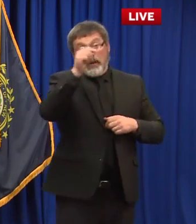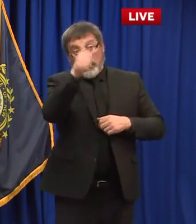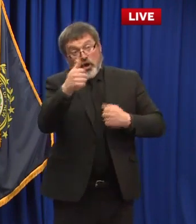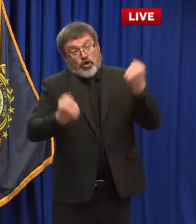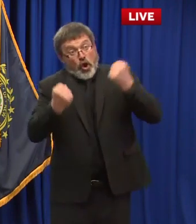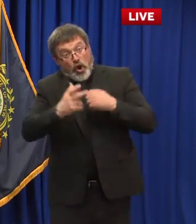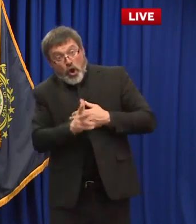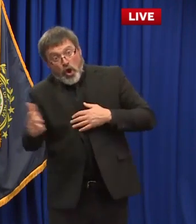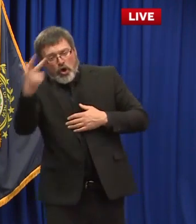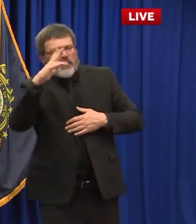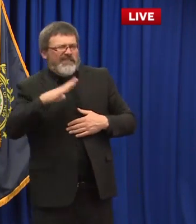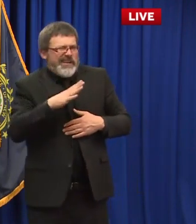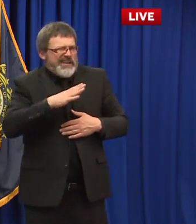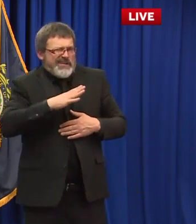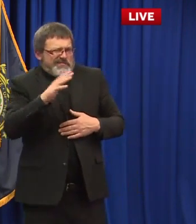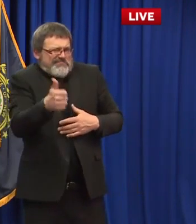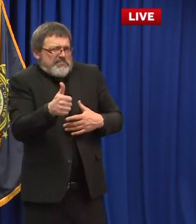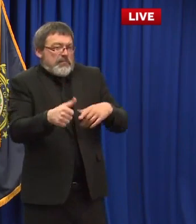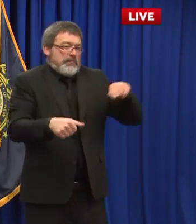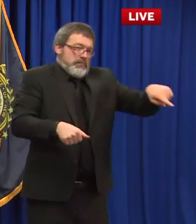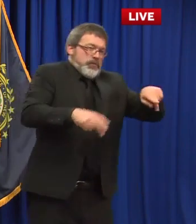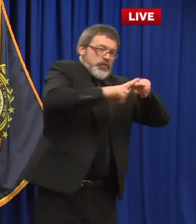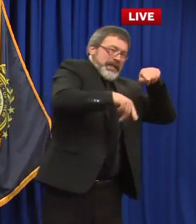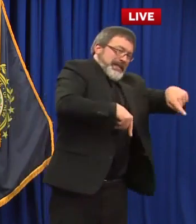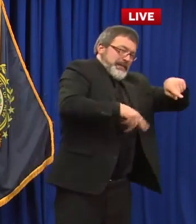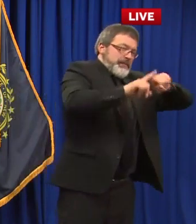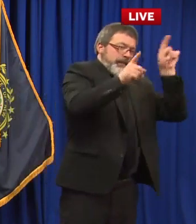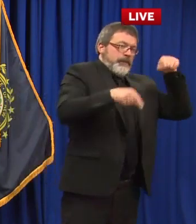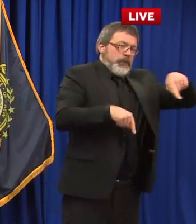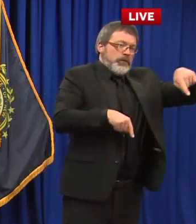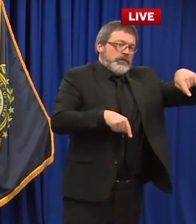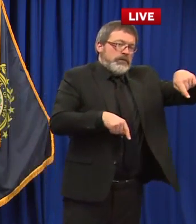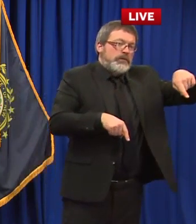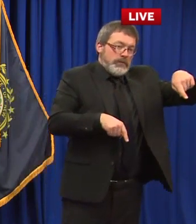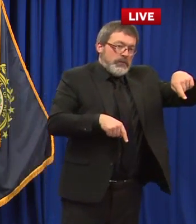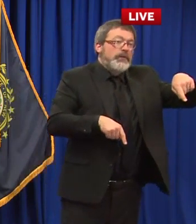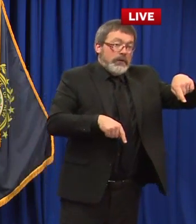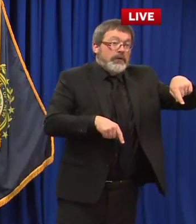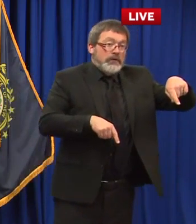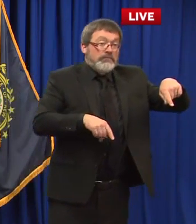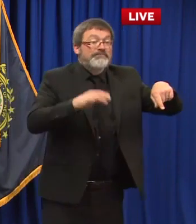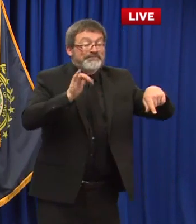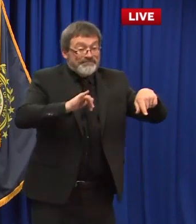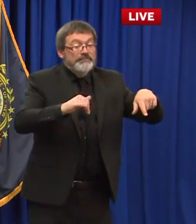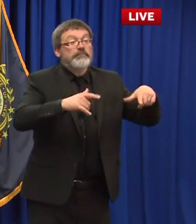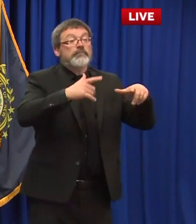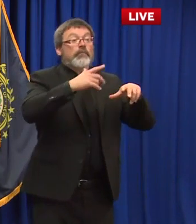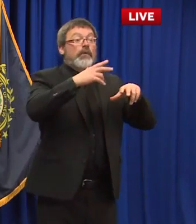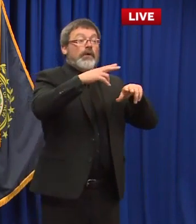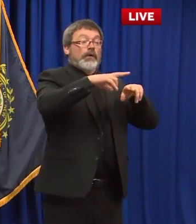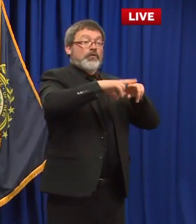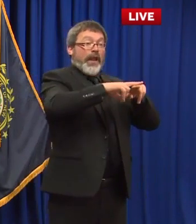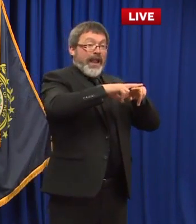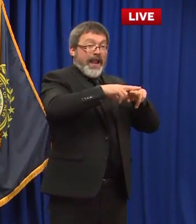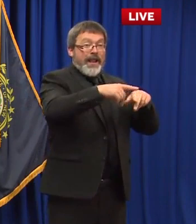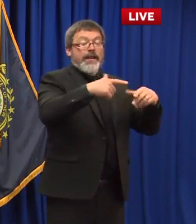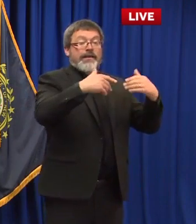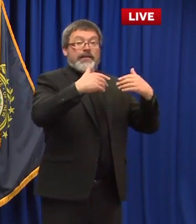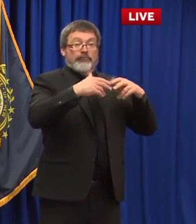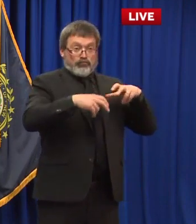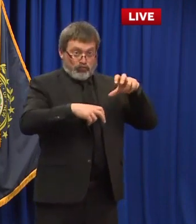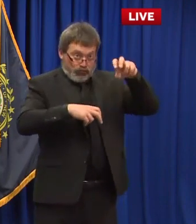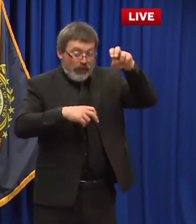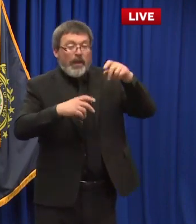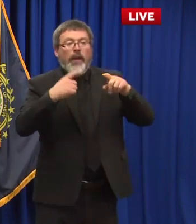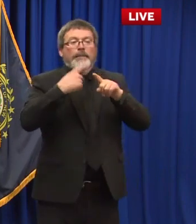in those railroad situations there's other activities that happen uh typically on the train so we're trying to be as specific as we can and hopefully within the next week or so we'll have